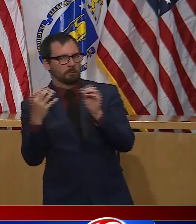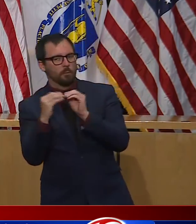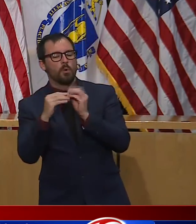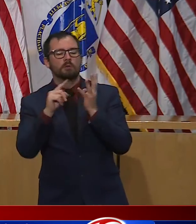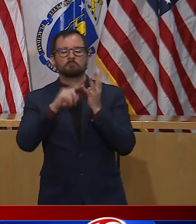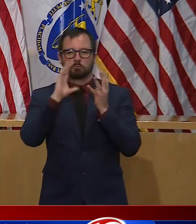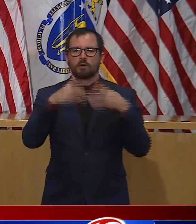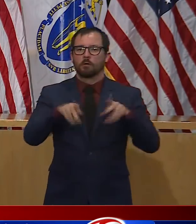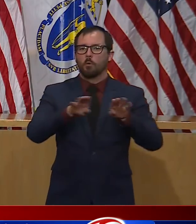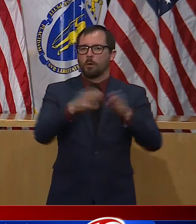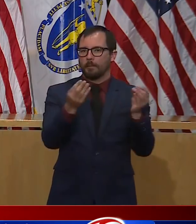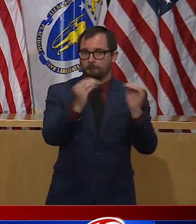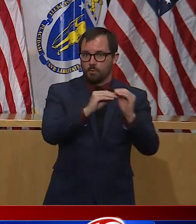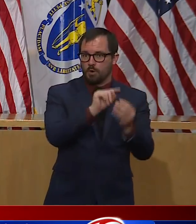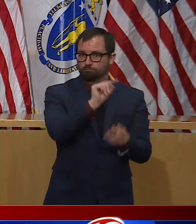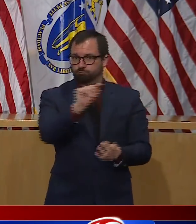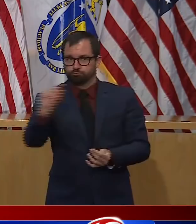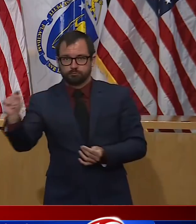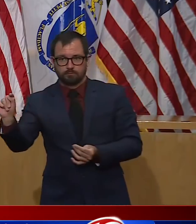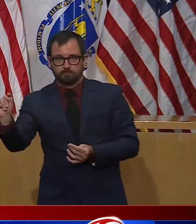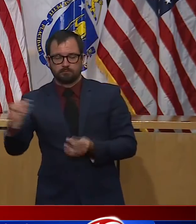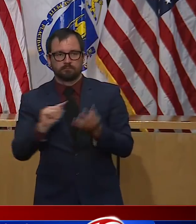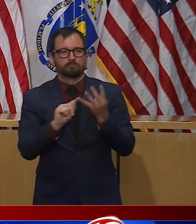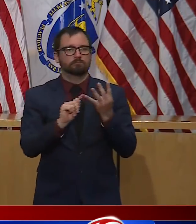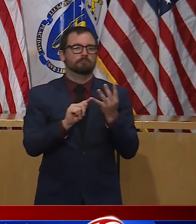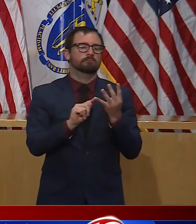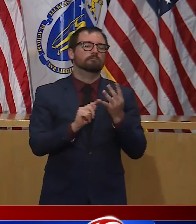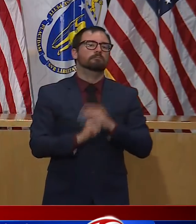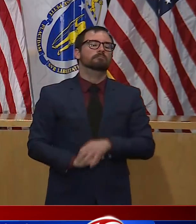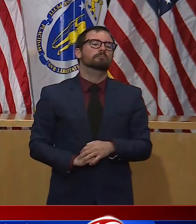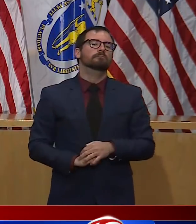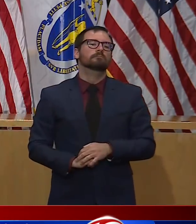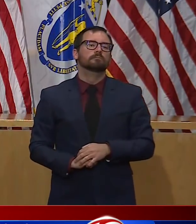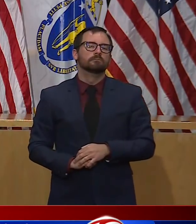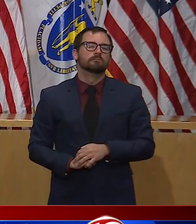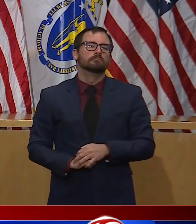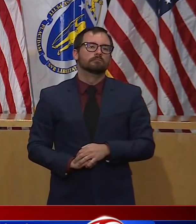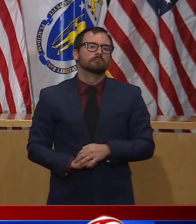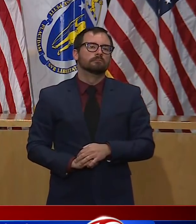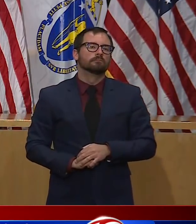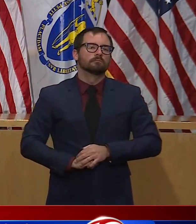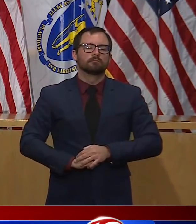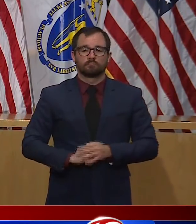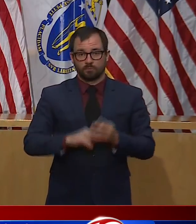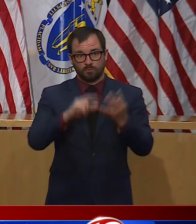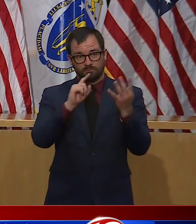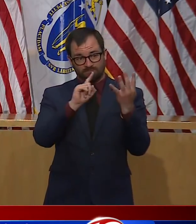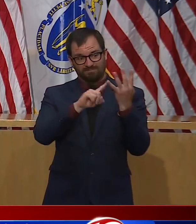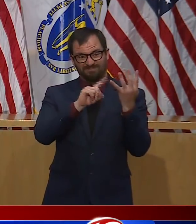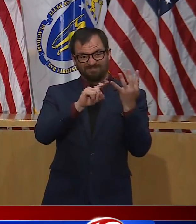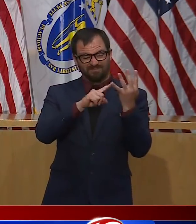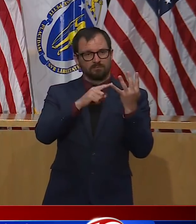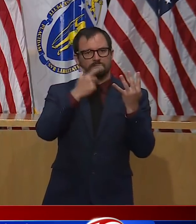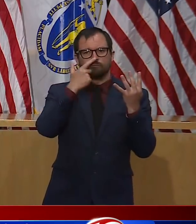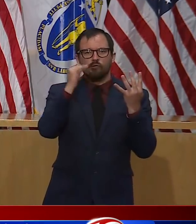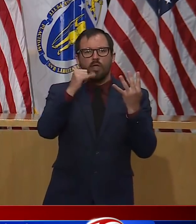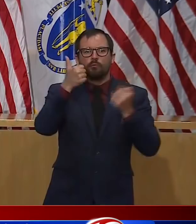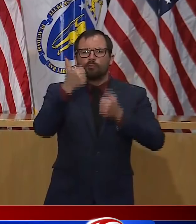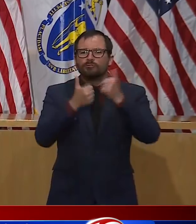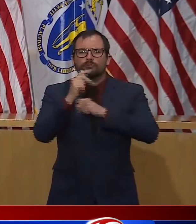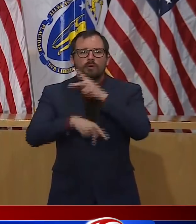specifically the thing business things and businesses need and must do in order to reopen while effectively fighting the virus.